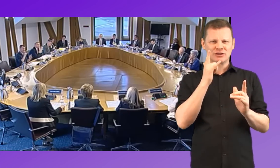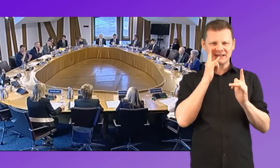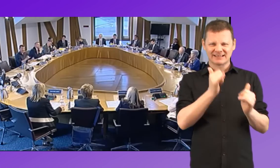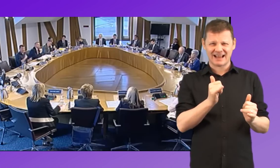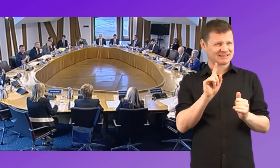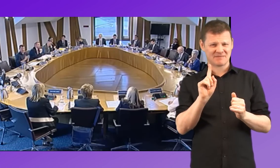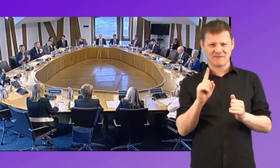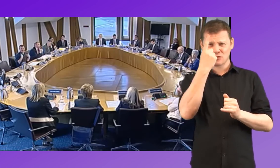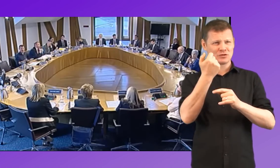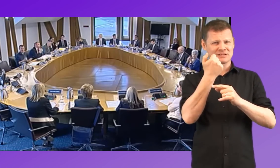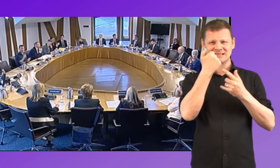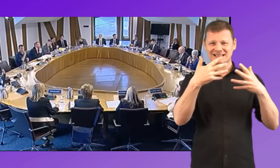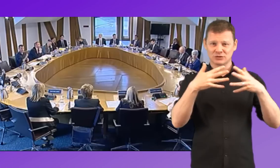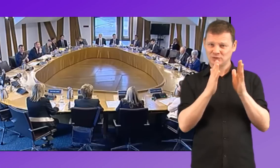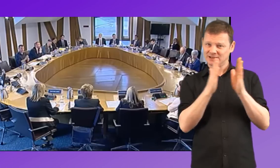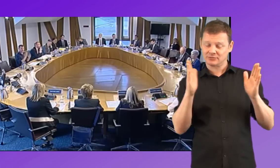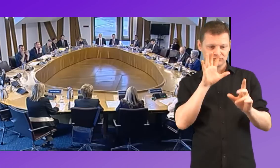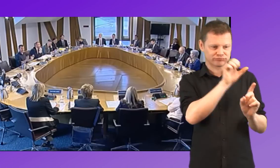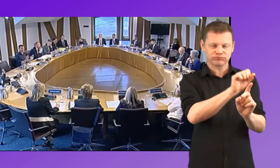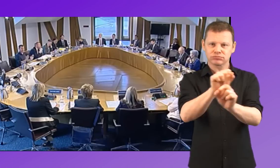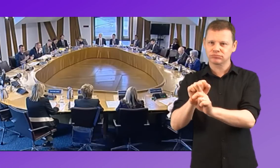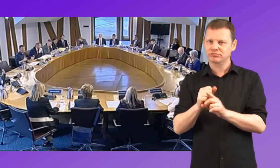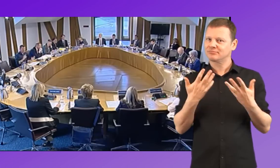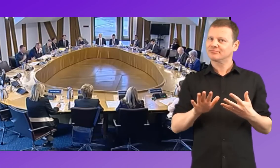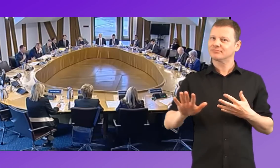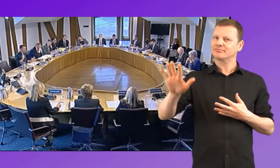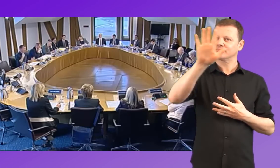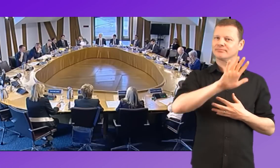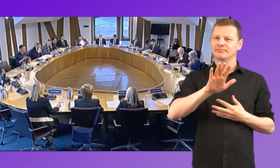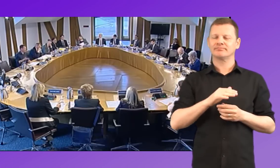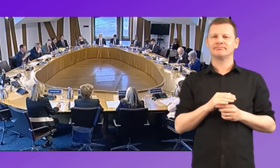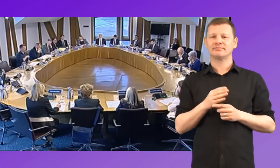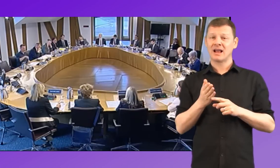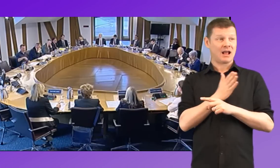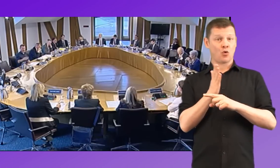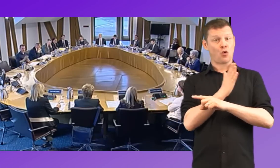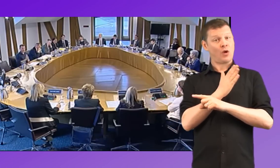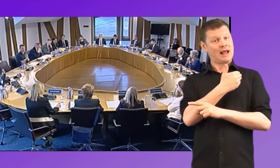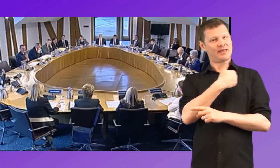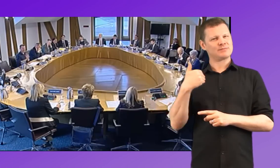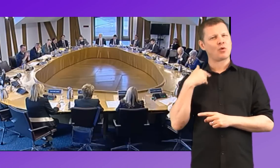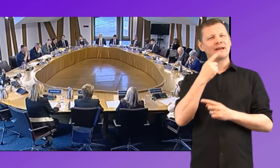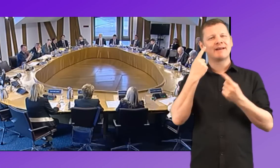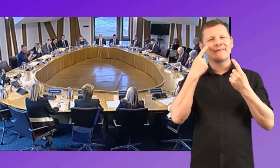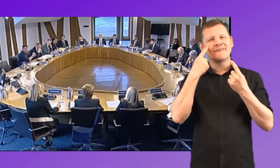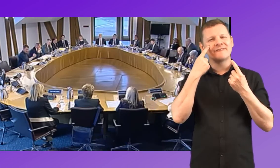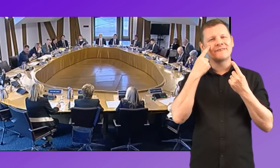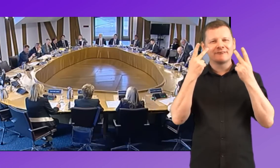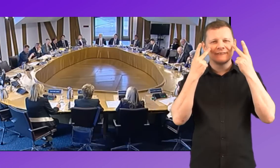tests in the first six weeks. Now, we've heard, uh, at the earlier session, in terms of vision impairment, that we have no, uh,